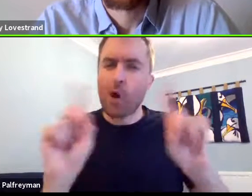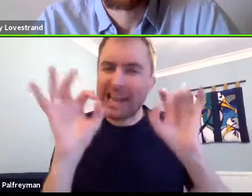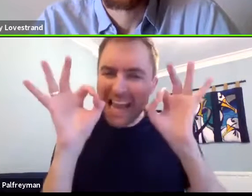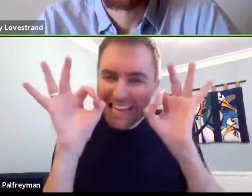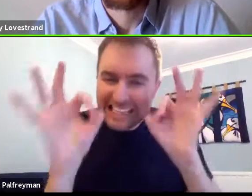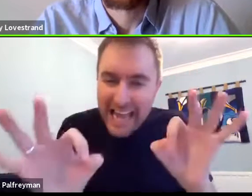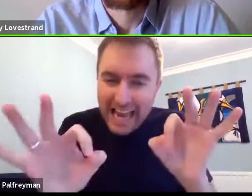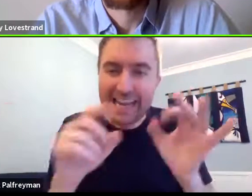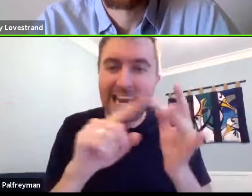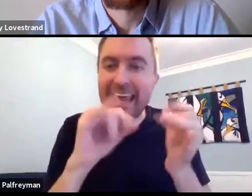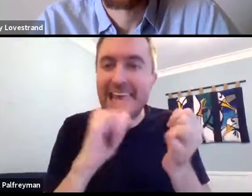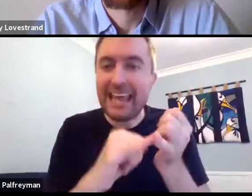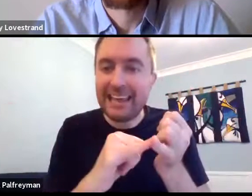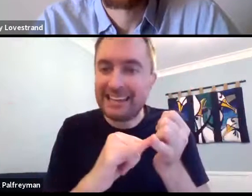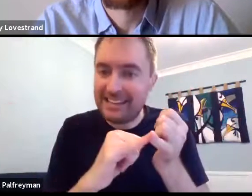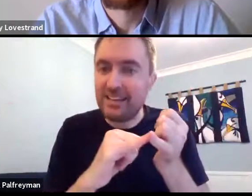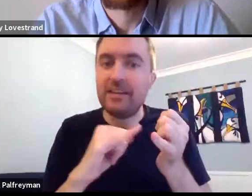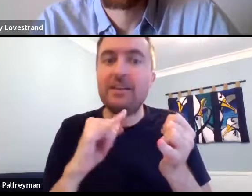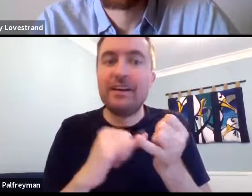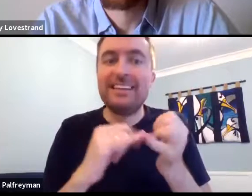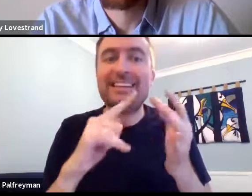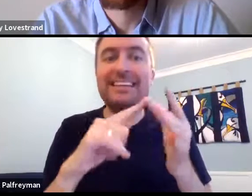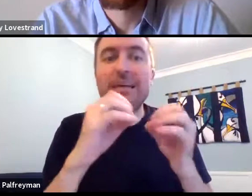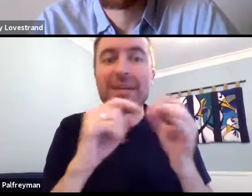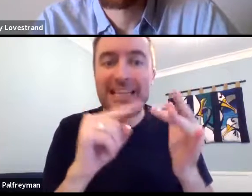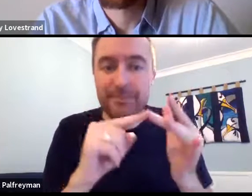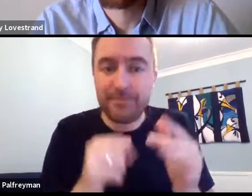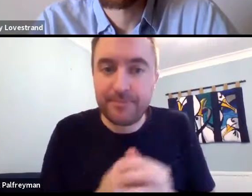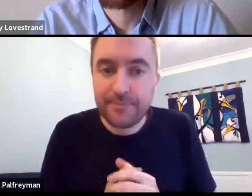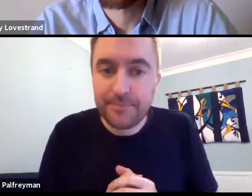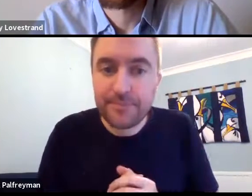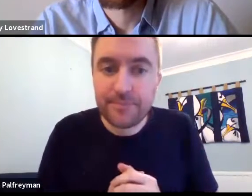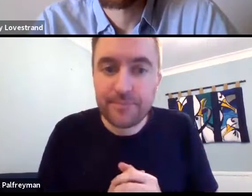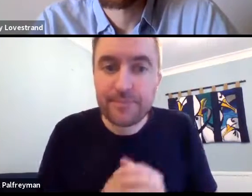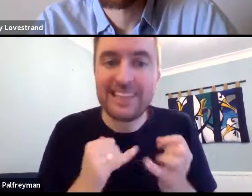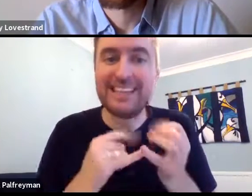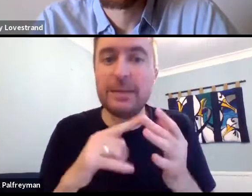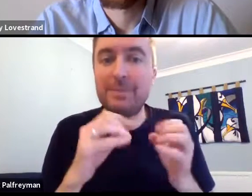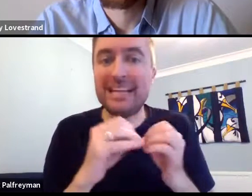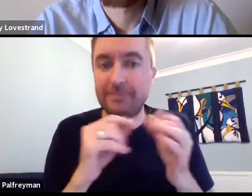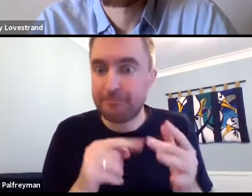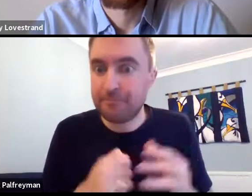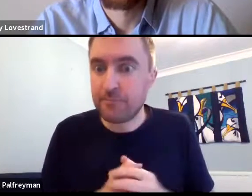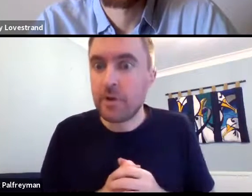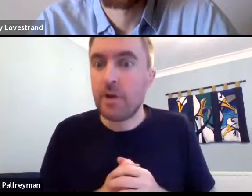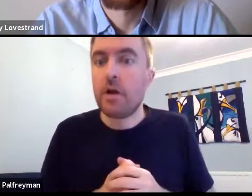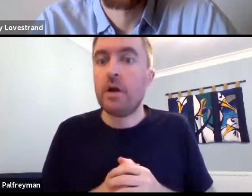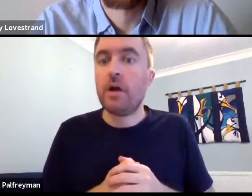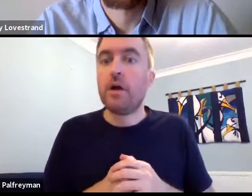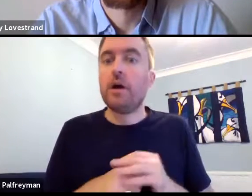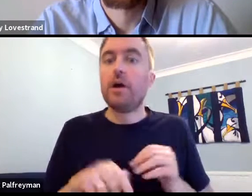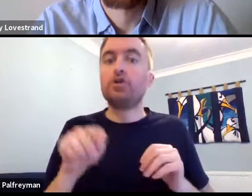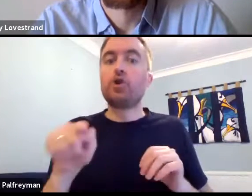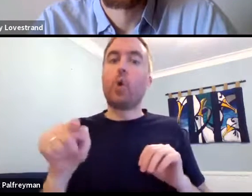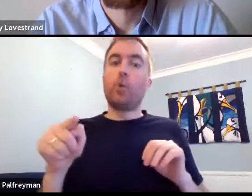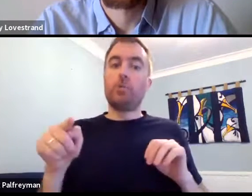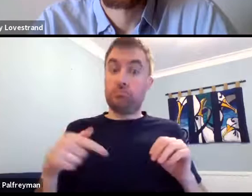Someone's asked a question about what exactly is Sibi. Sibi.